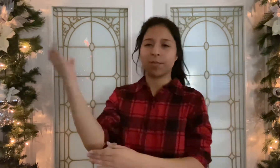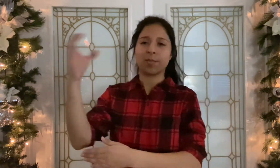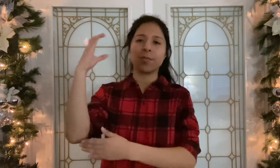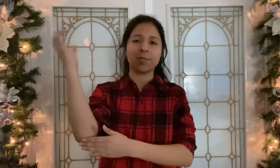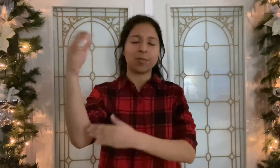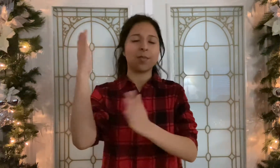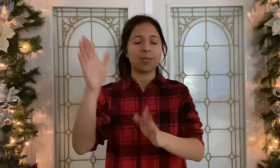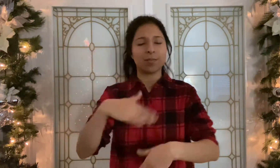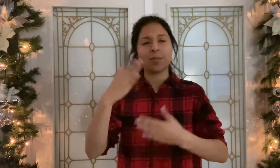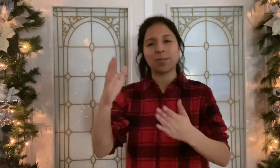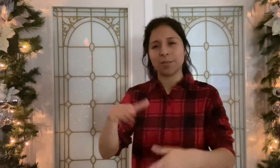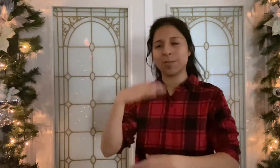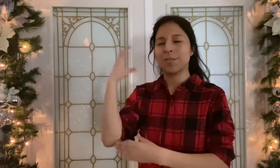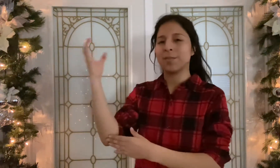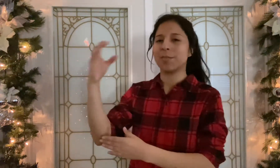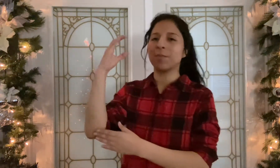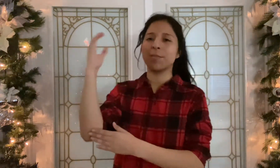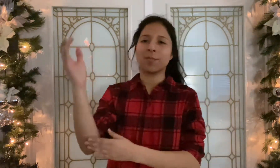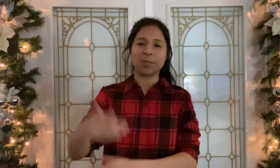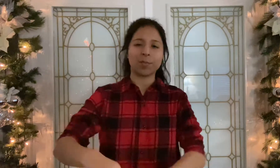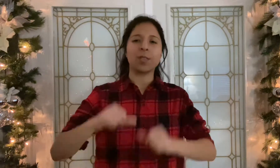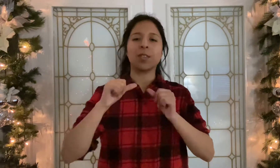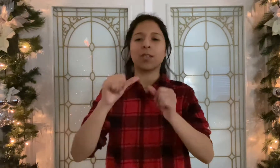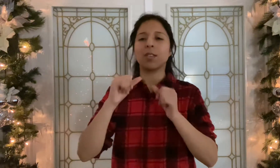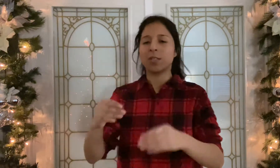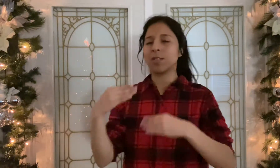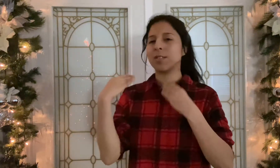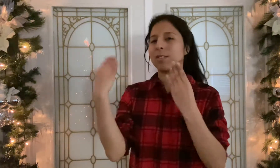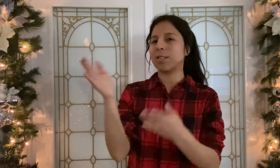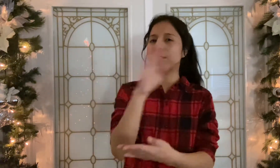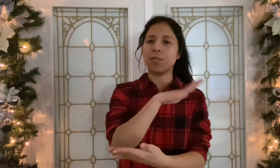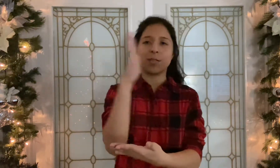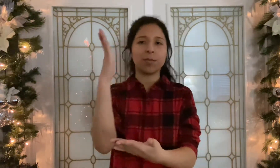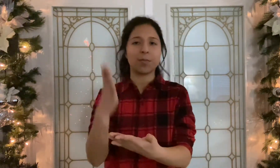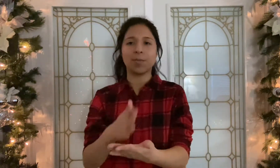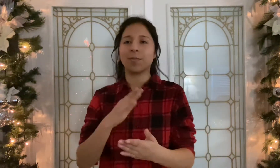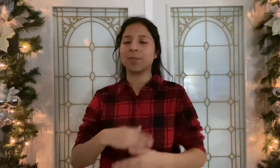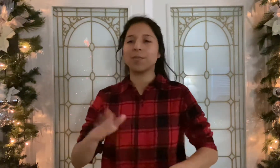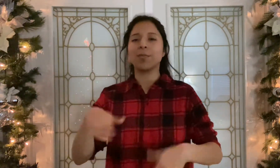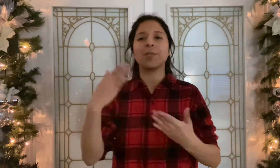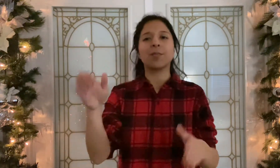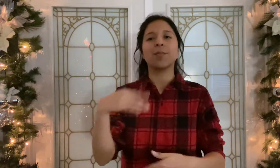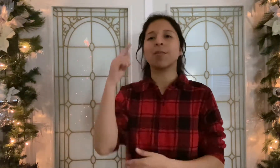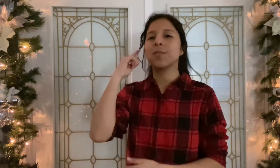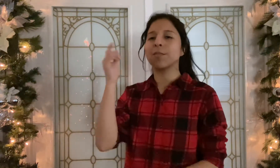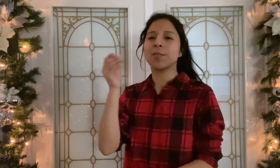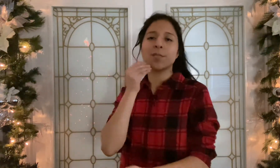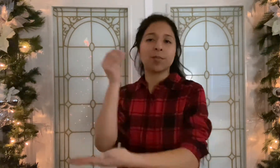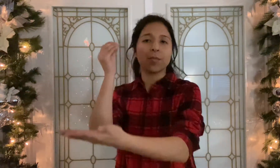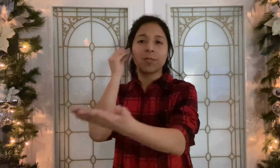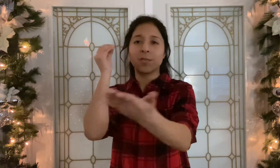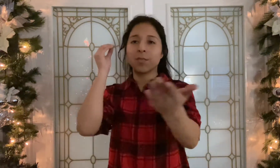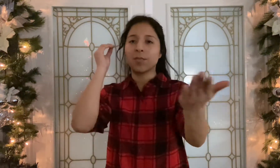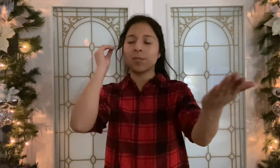Christmas I can't listen long without one way to perform to the love we are